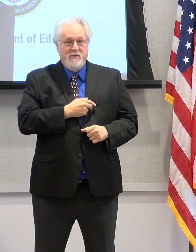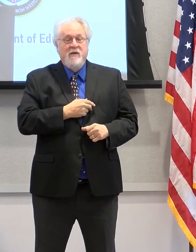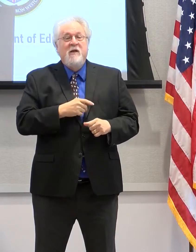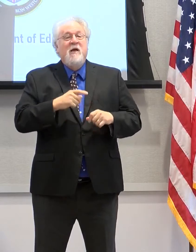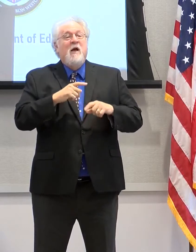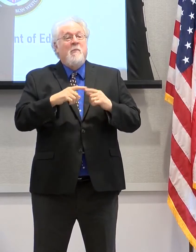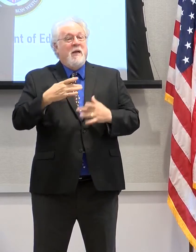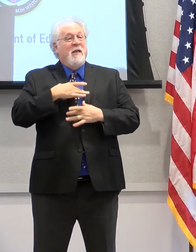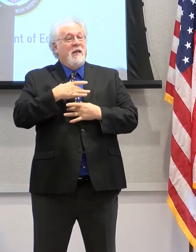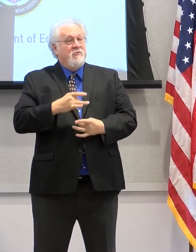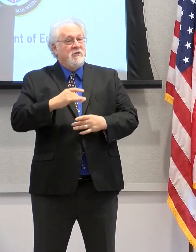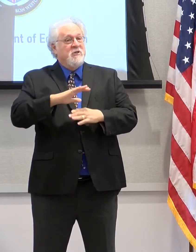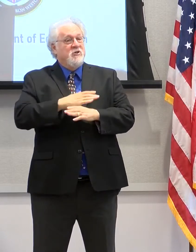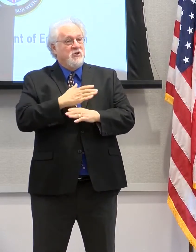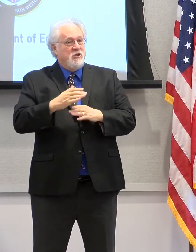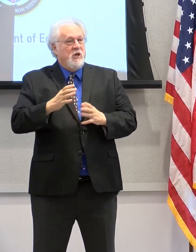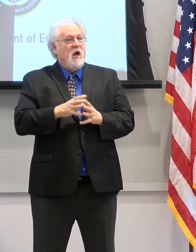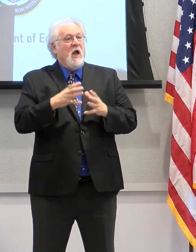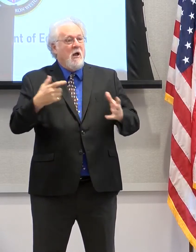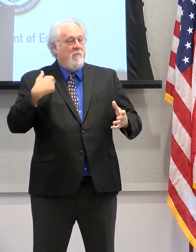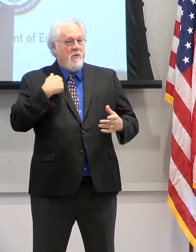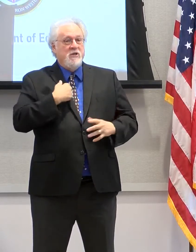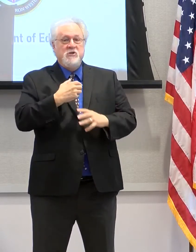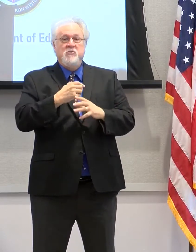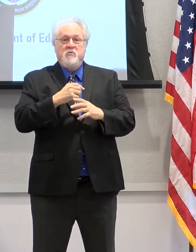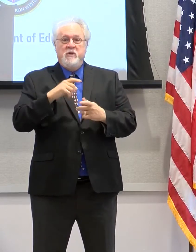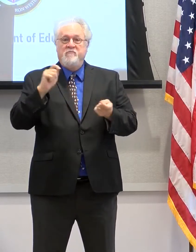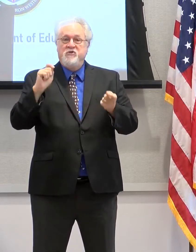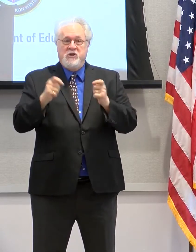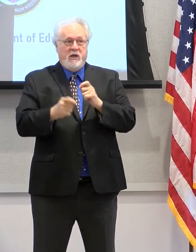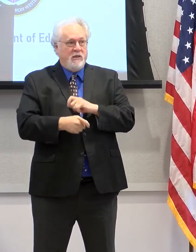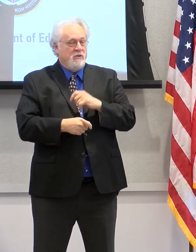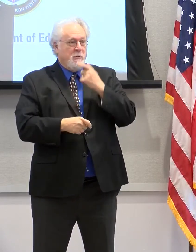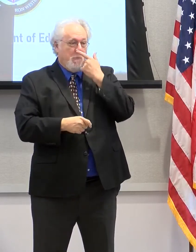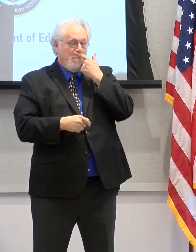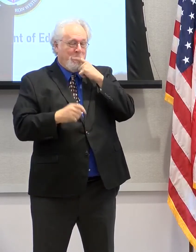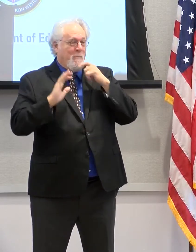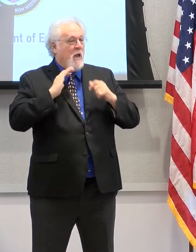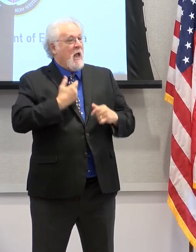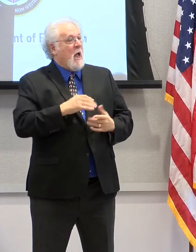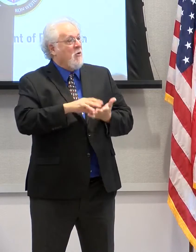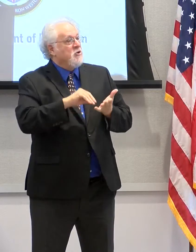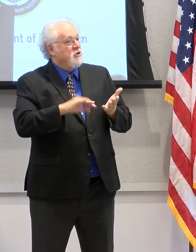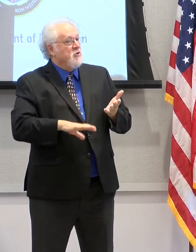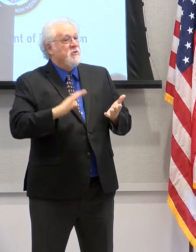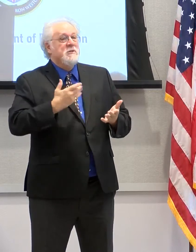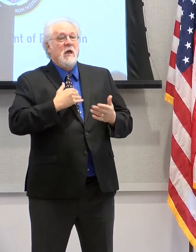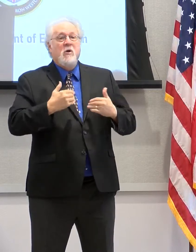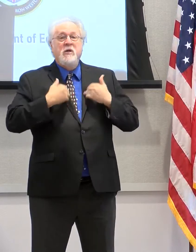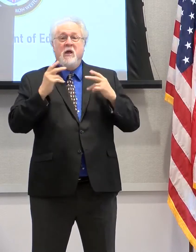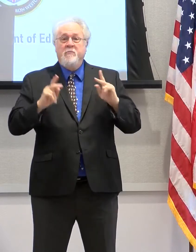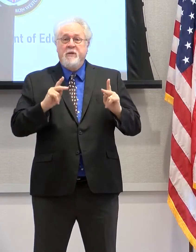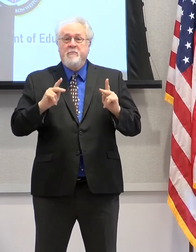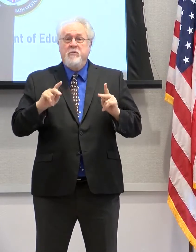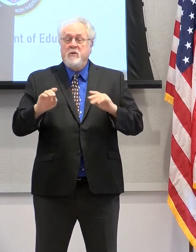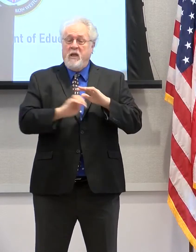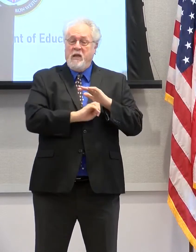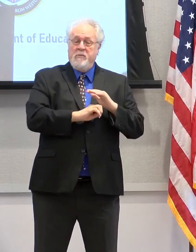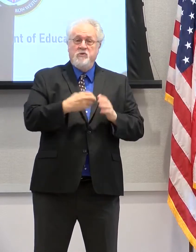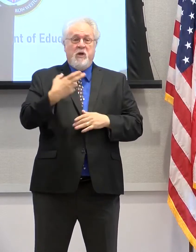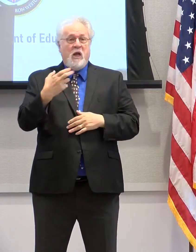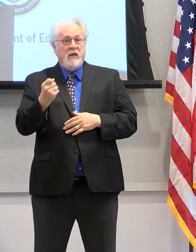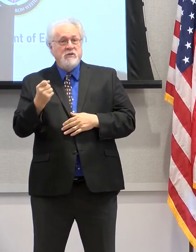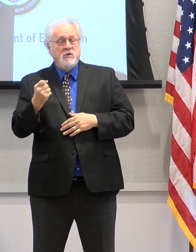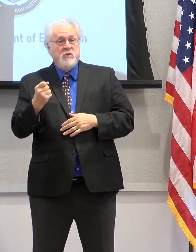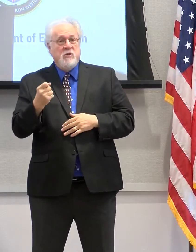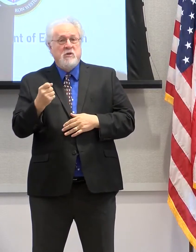interesting to share how much we have gained. And I say that because our students and our young people in elementary and high school